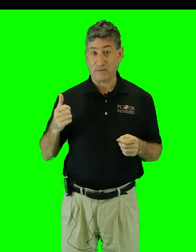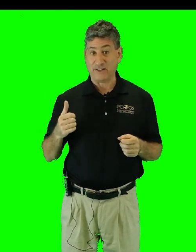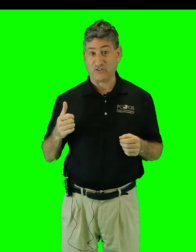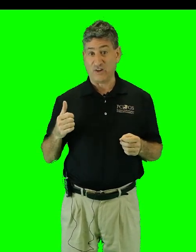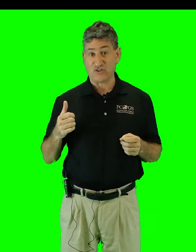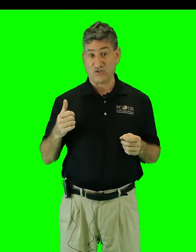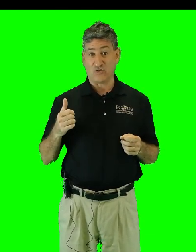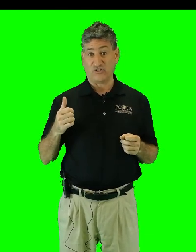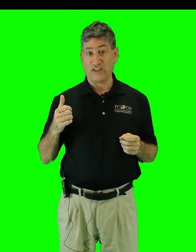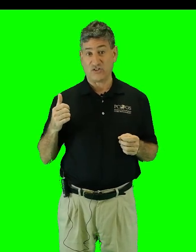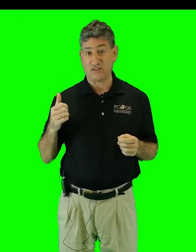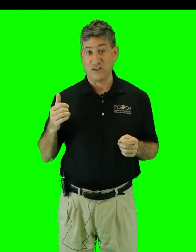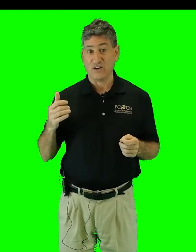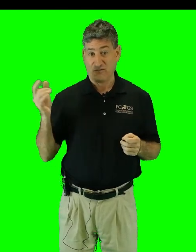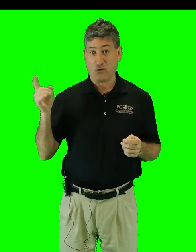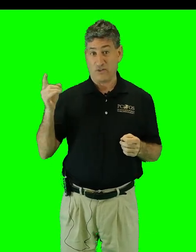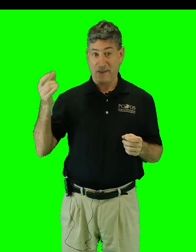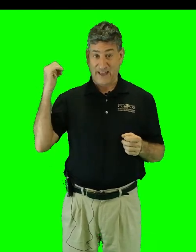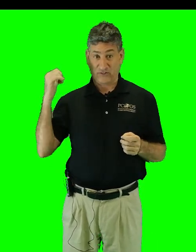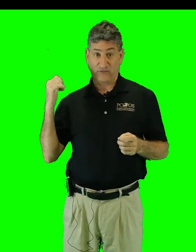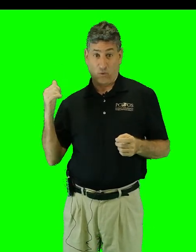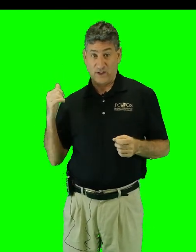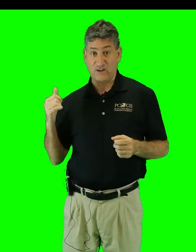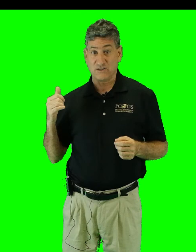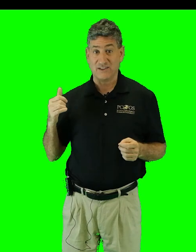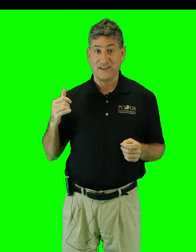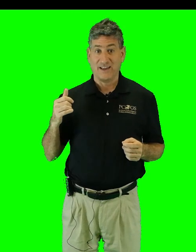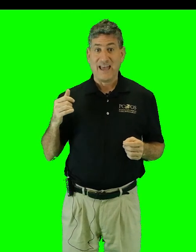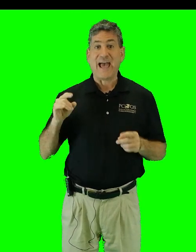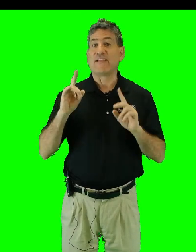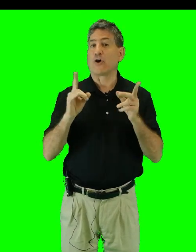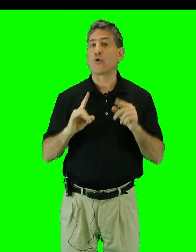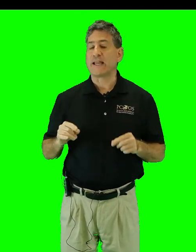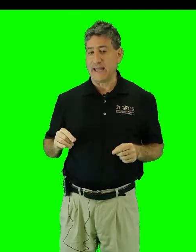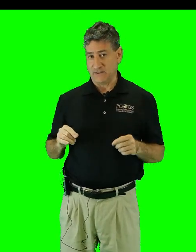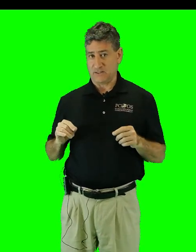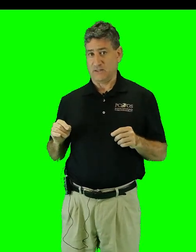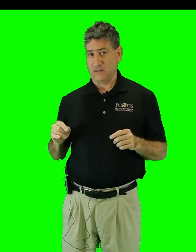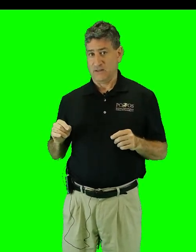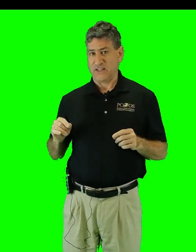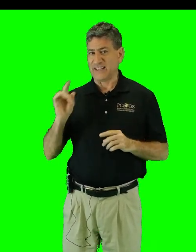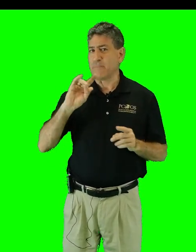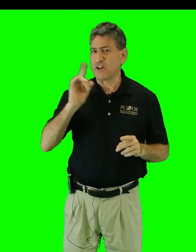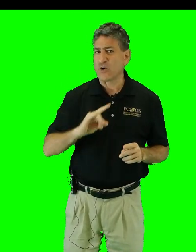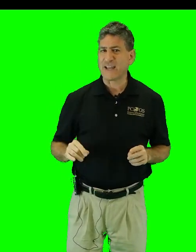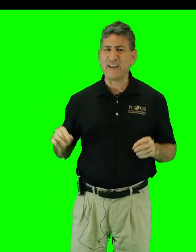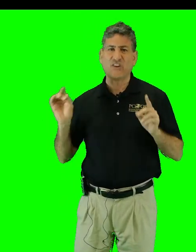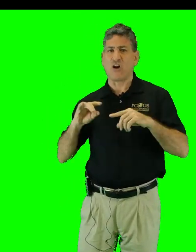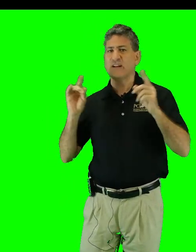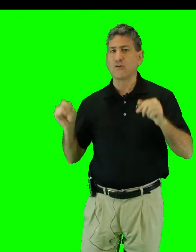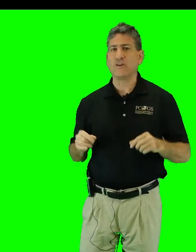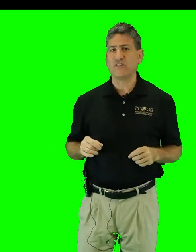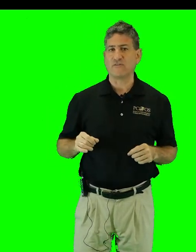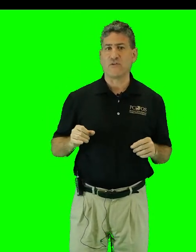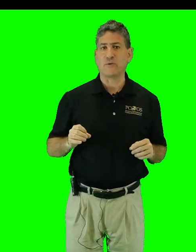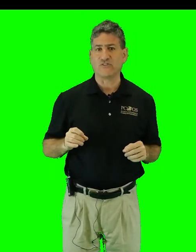administration's jurisdiction for the past four years? And that hurricanes, the claim that hurricanes aren't increasing in frequency,